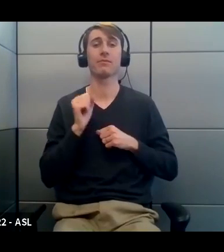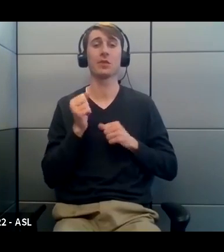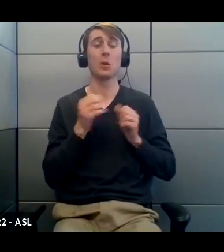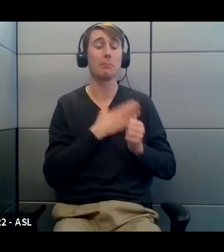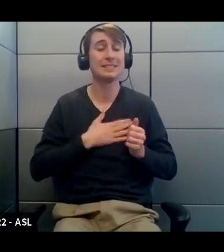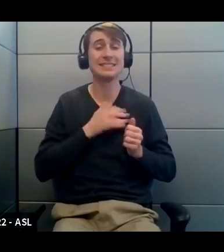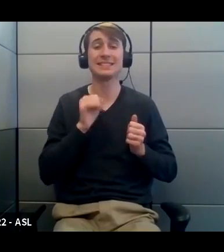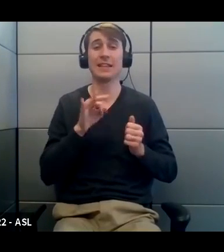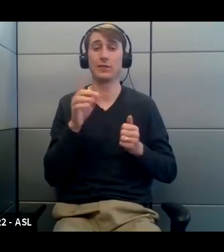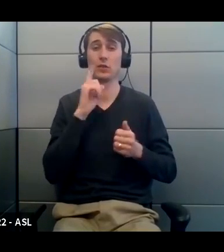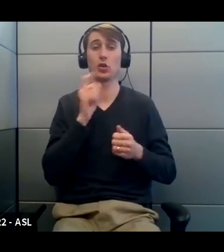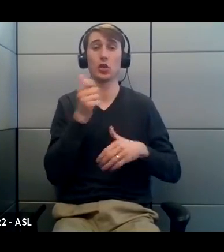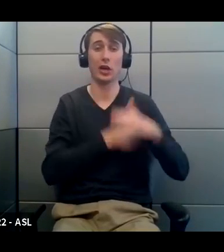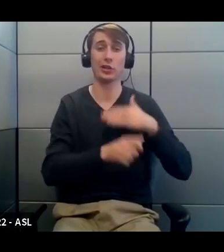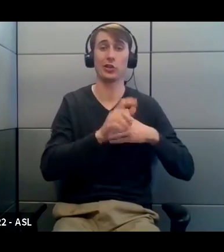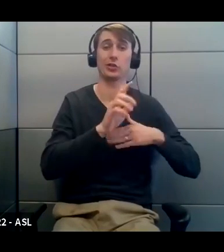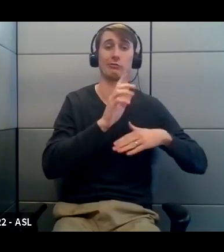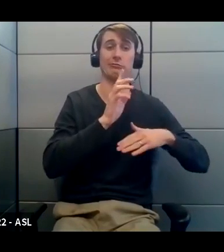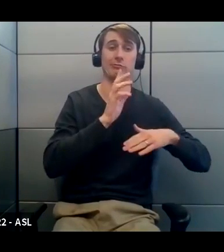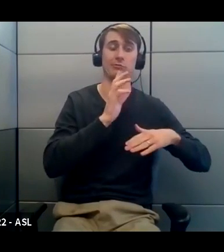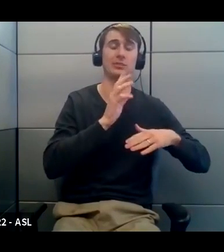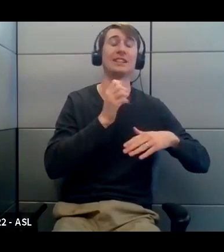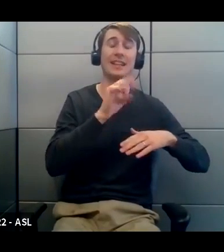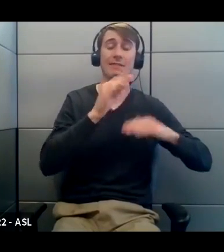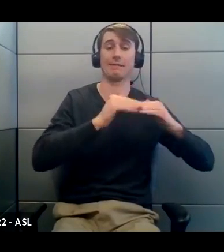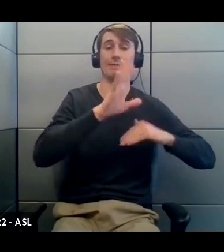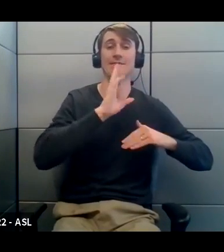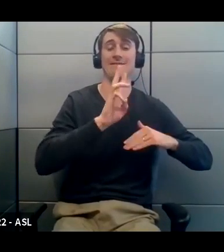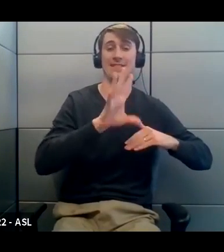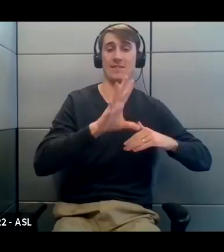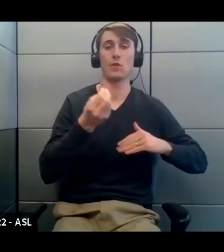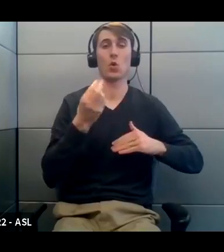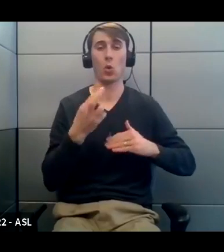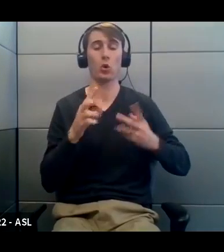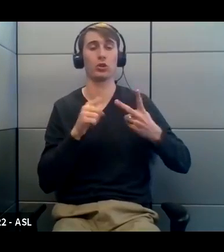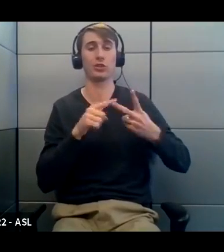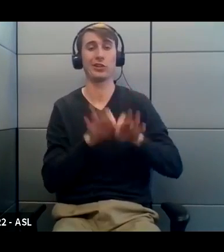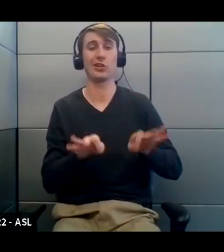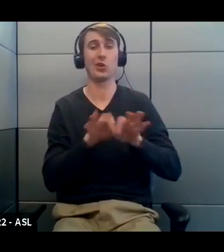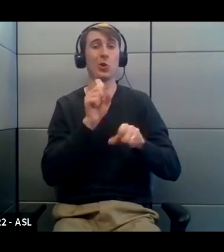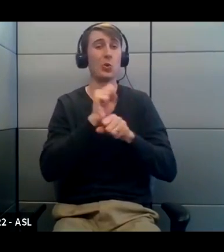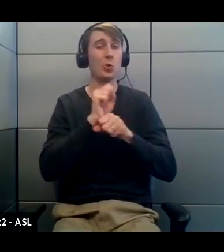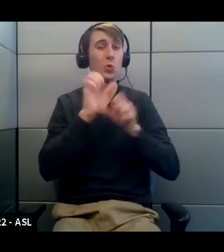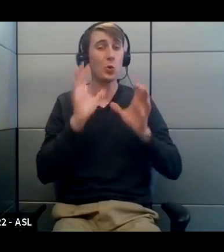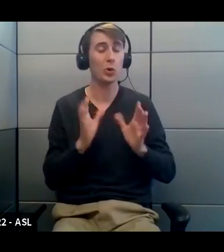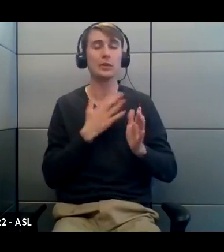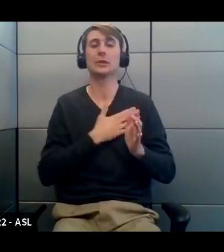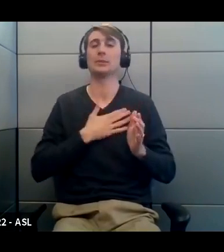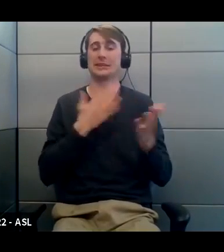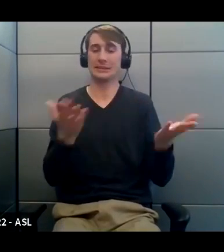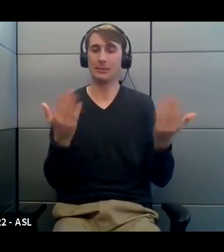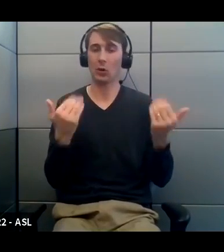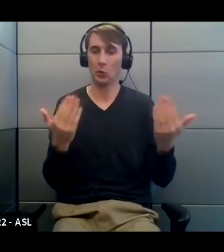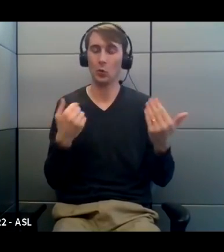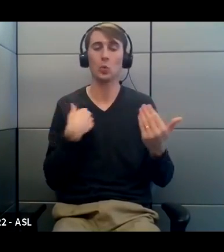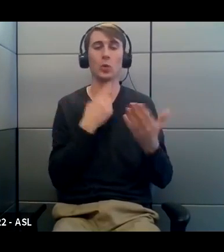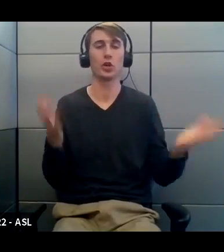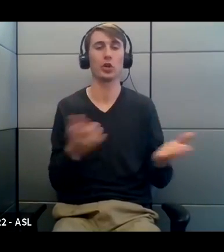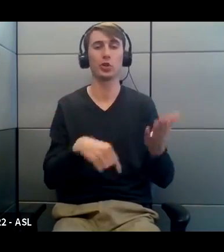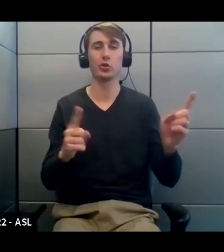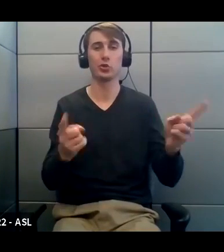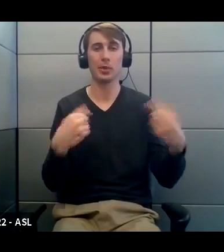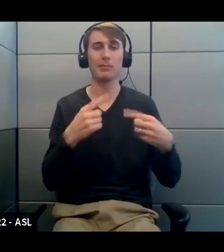workers. We really encourage you to come in when you can to get vaccinated. And then if you are